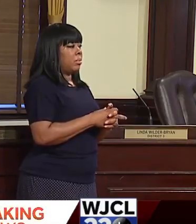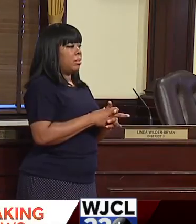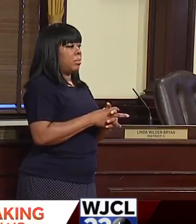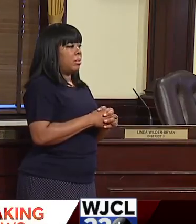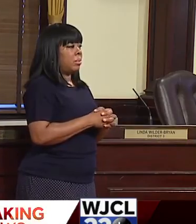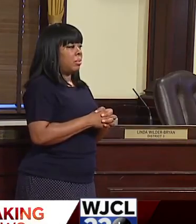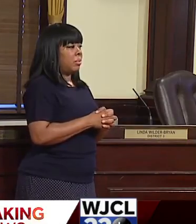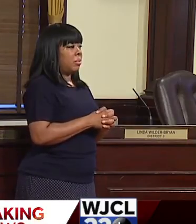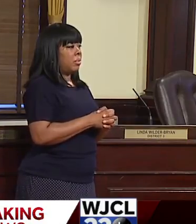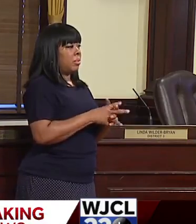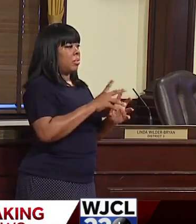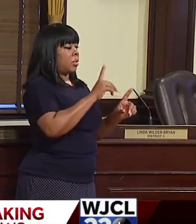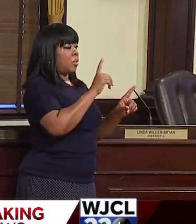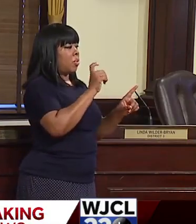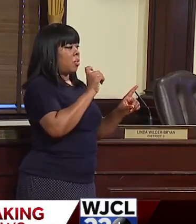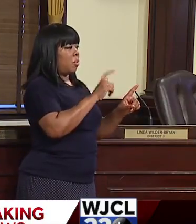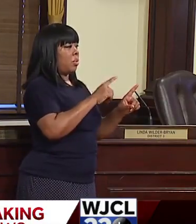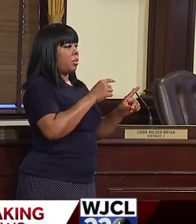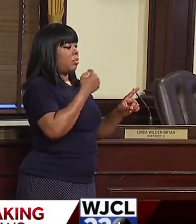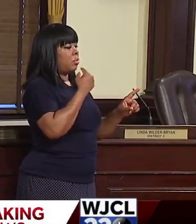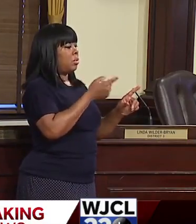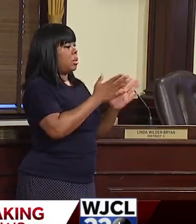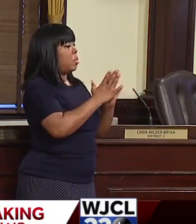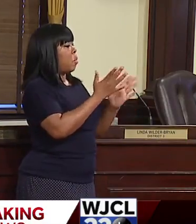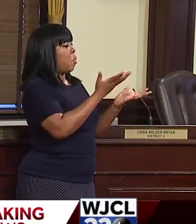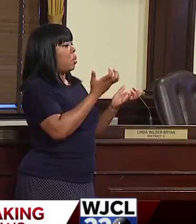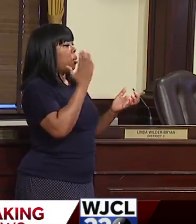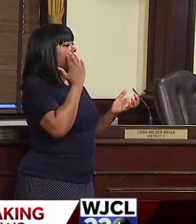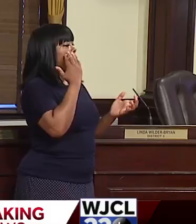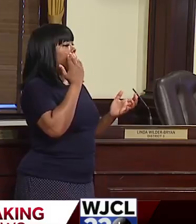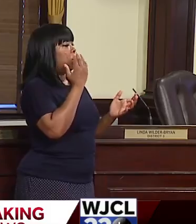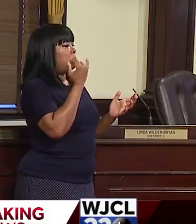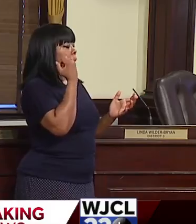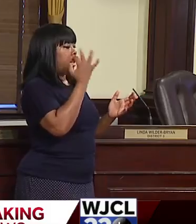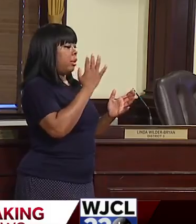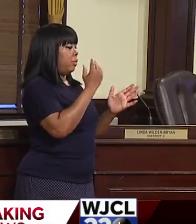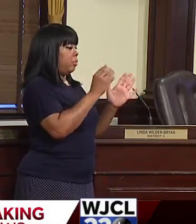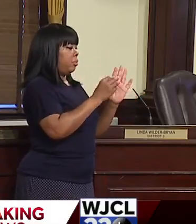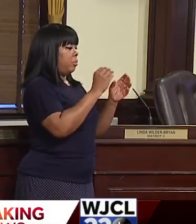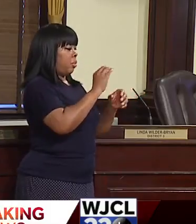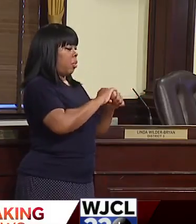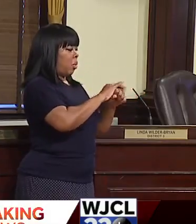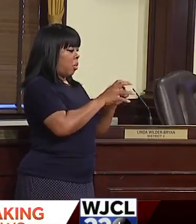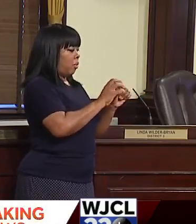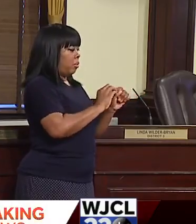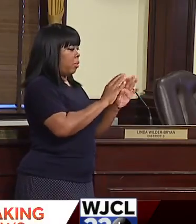I won't say that they have leveled off. I think we've witnessed kind of, um,